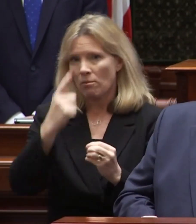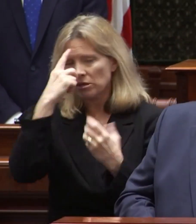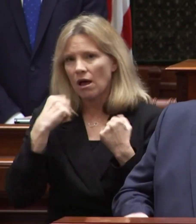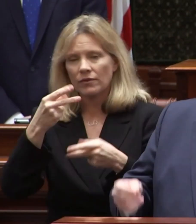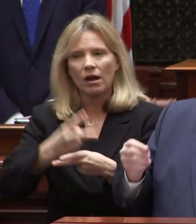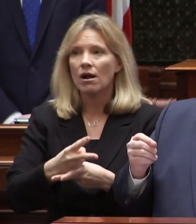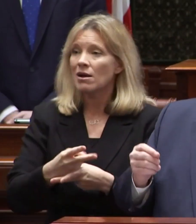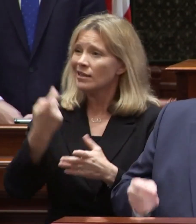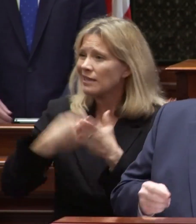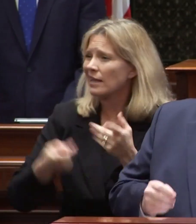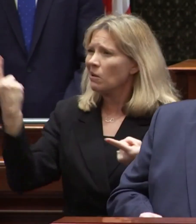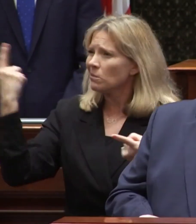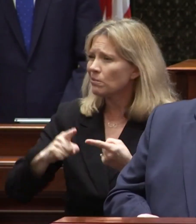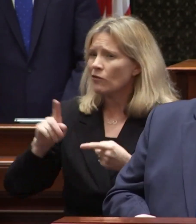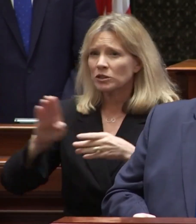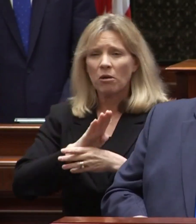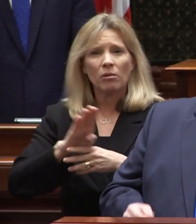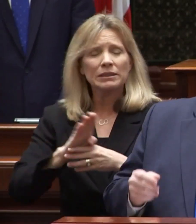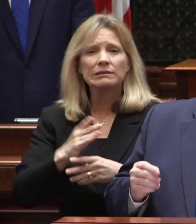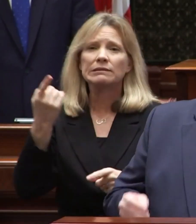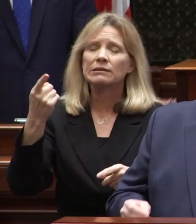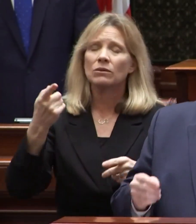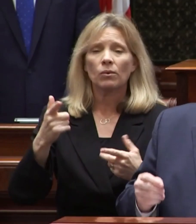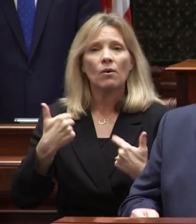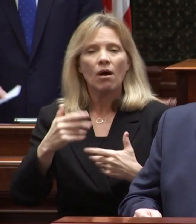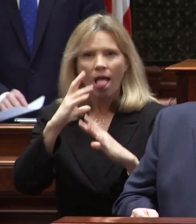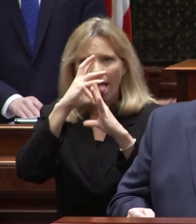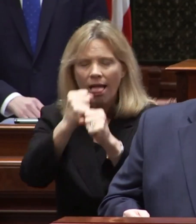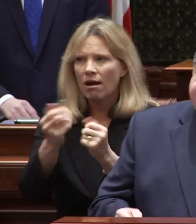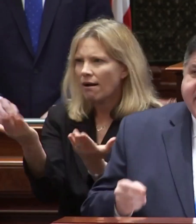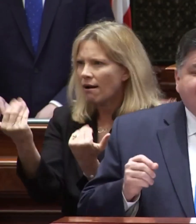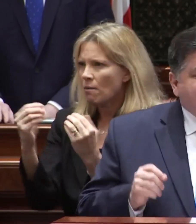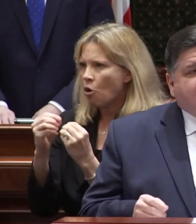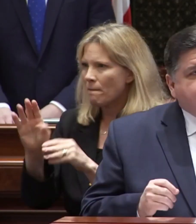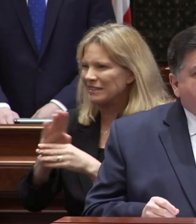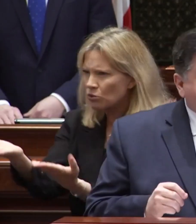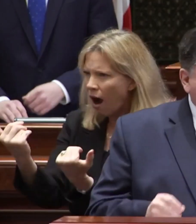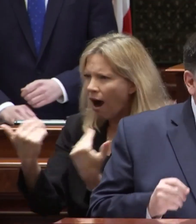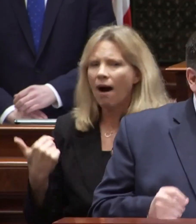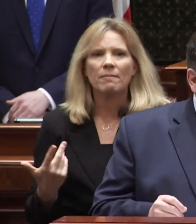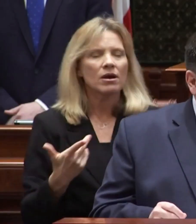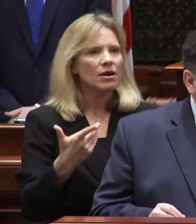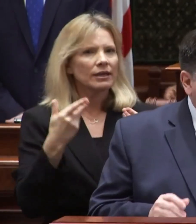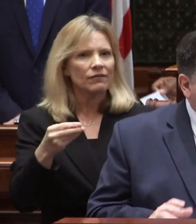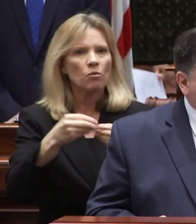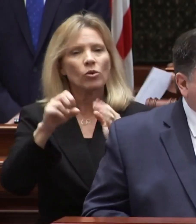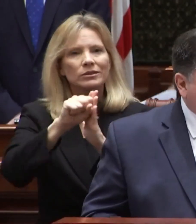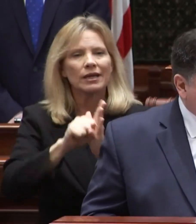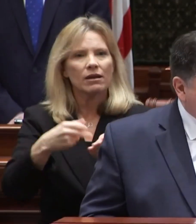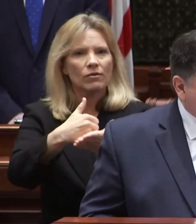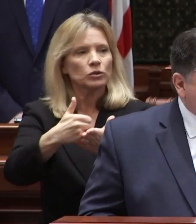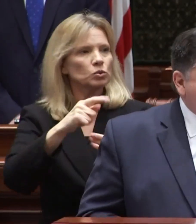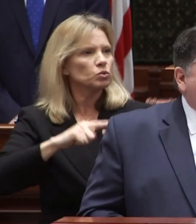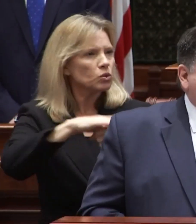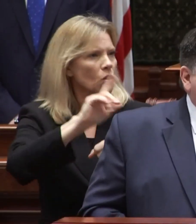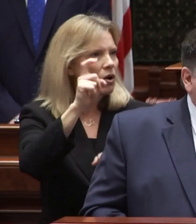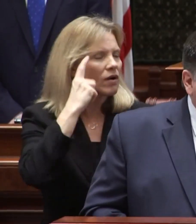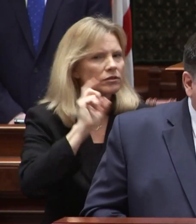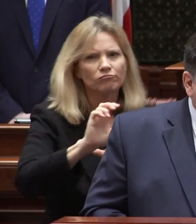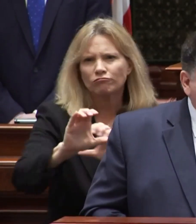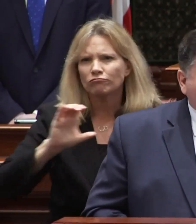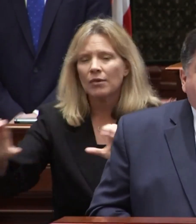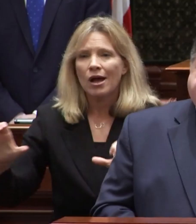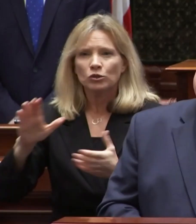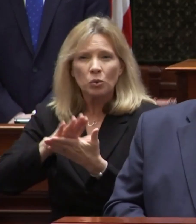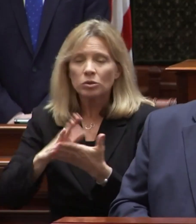taxes on small businesses attracting new businesses giving more state revenue to local governments and